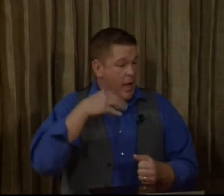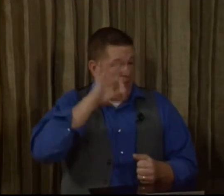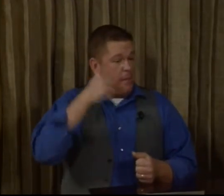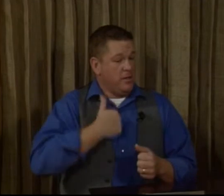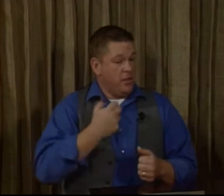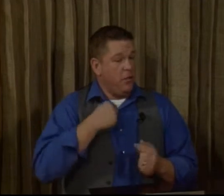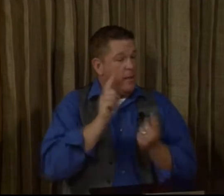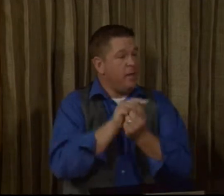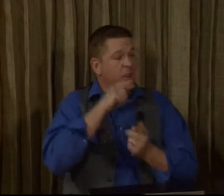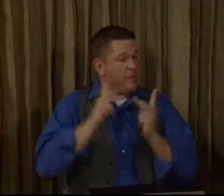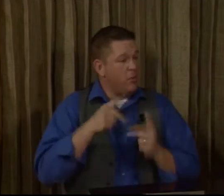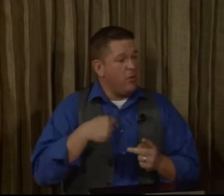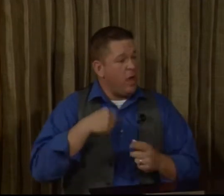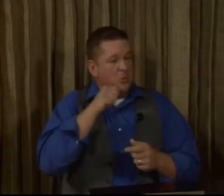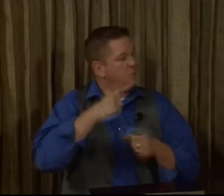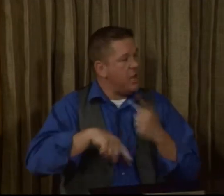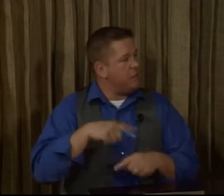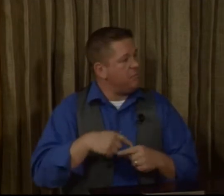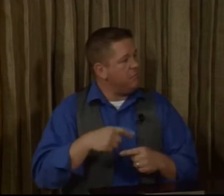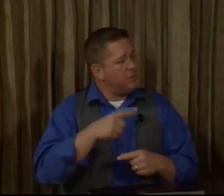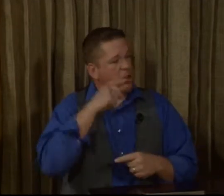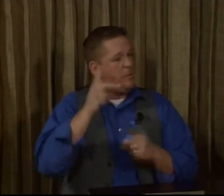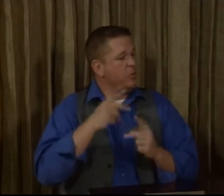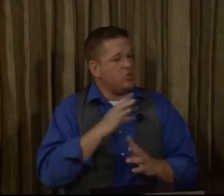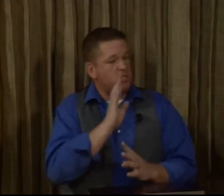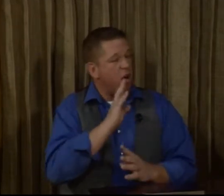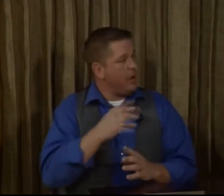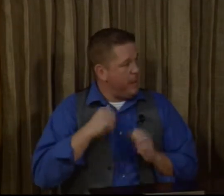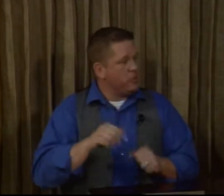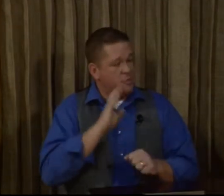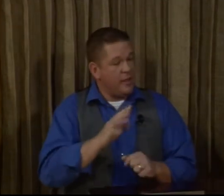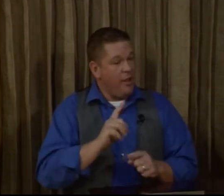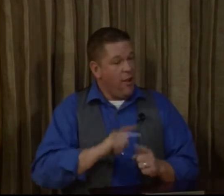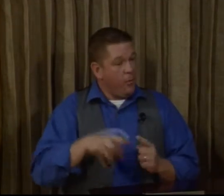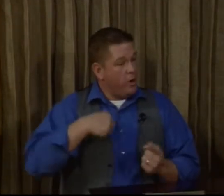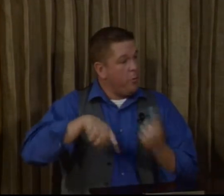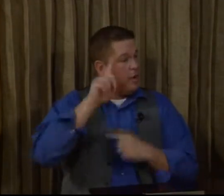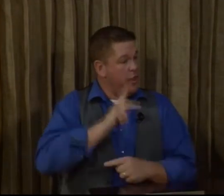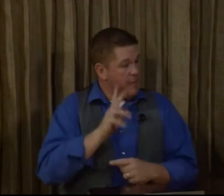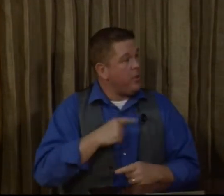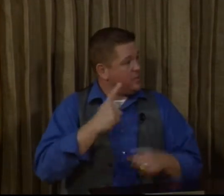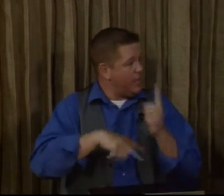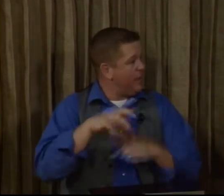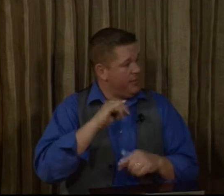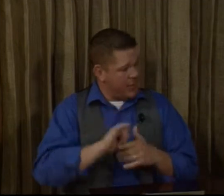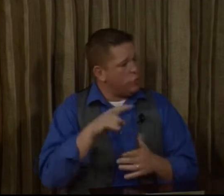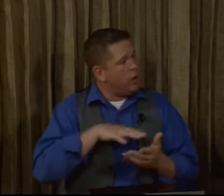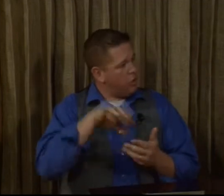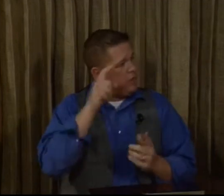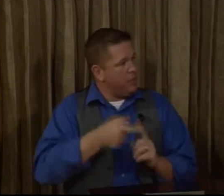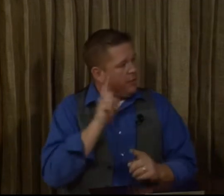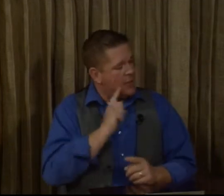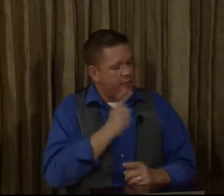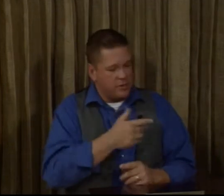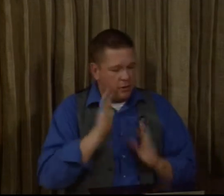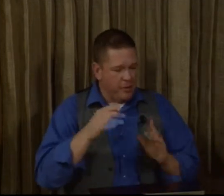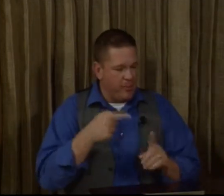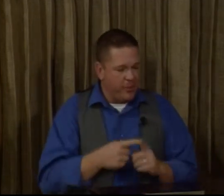find myself, when I meet hearing people, I don't sign. The hearing people, we just talk. I'm able to speak. But when I'm around deaf people, I sign, and that's where I learn it from, the deaf. That's a great point.